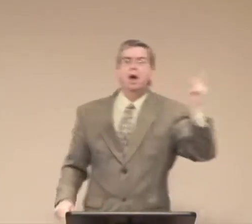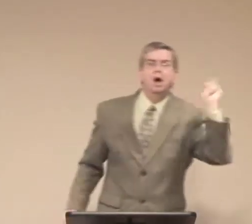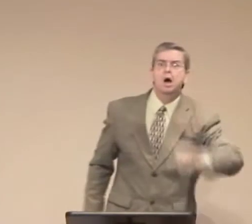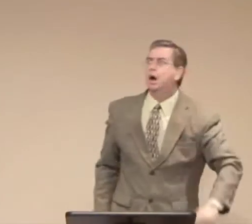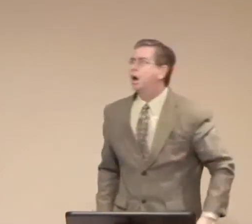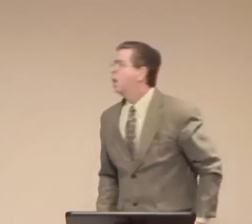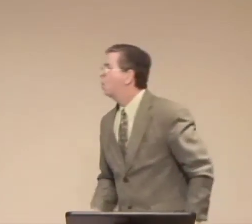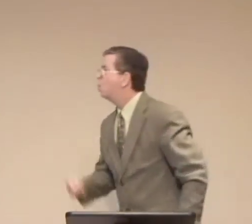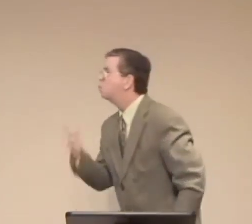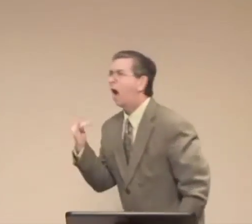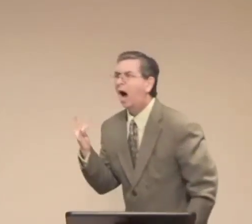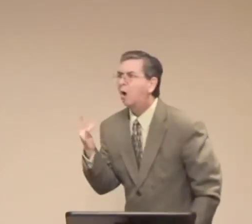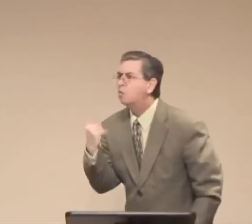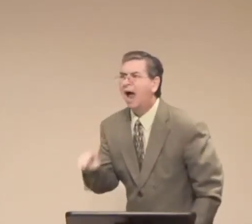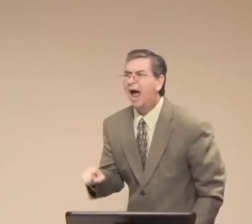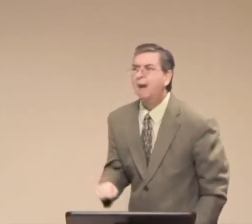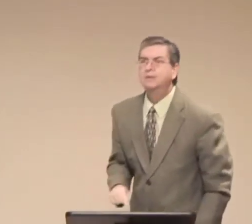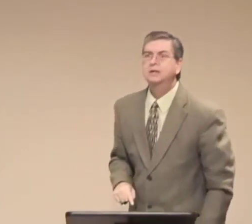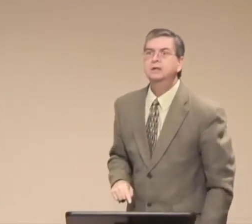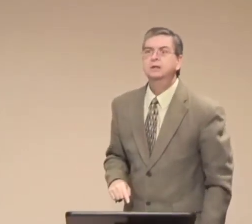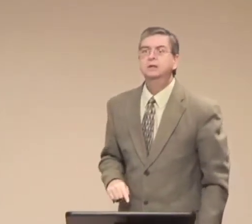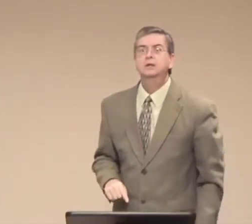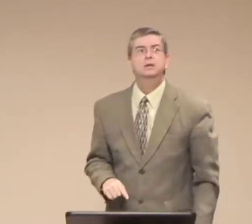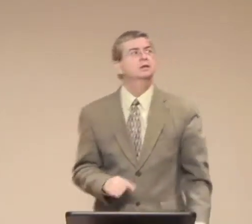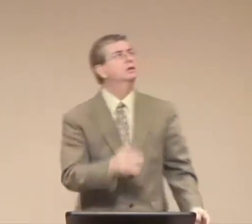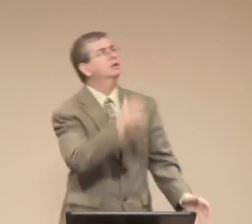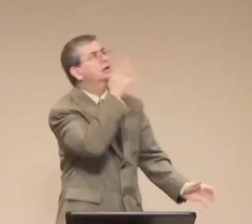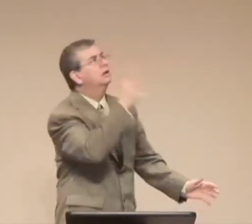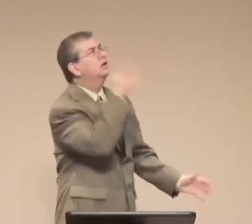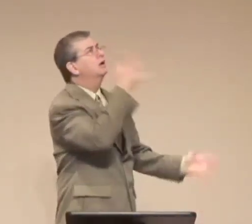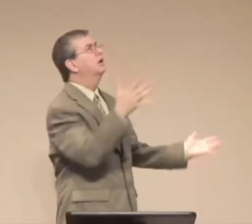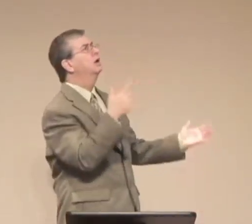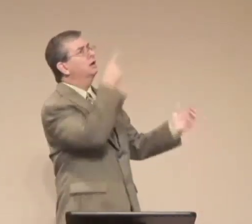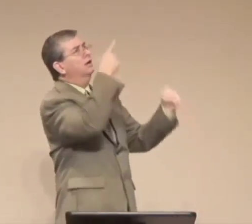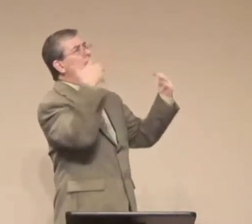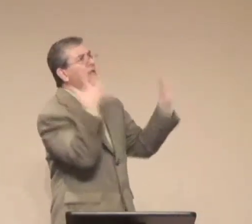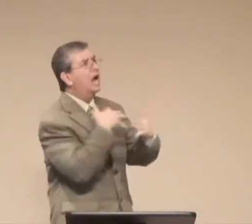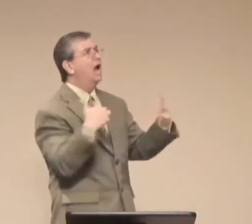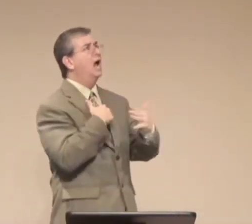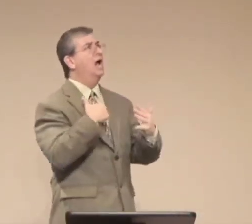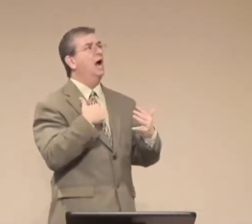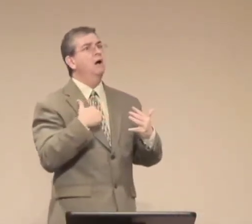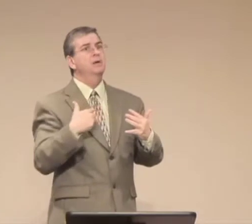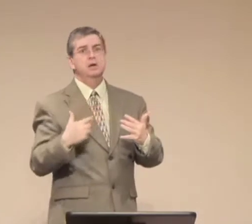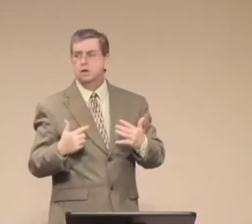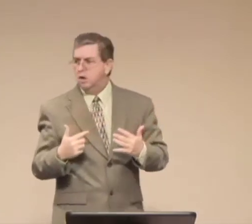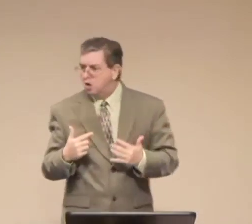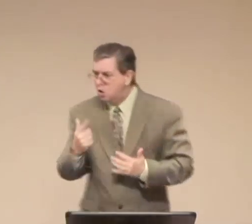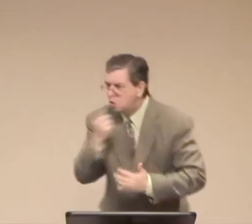brother. But I want you to know that when their mother came back, she was panicked at what had happened to them.